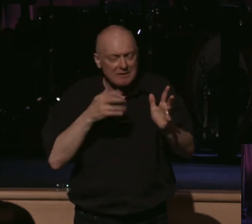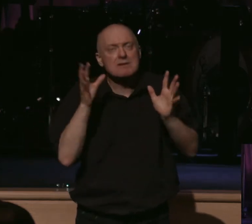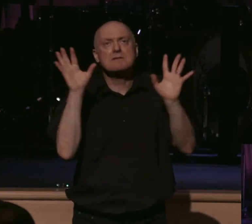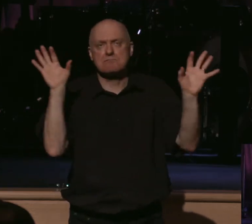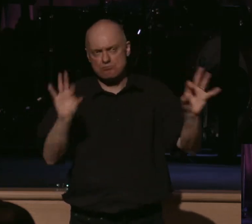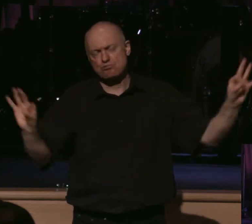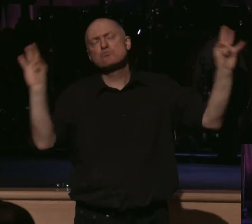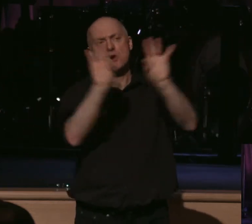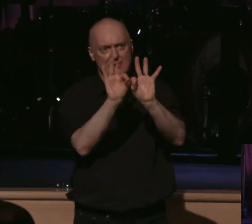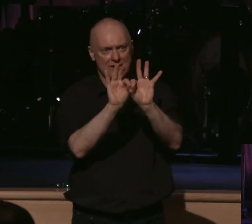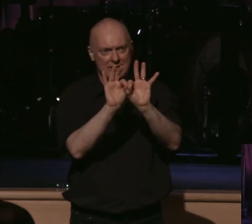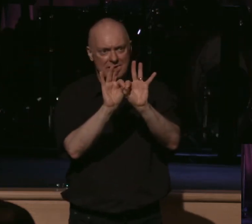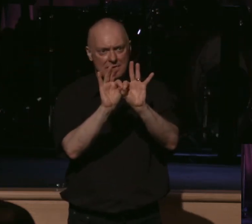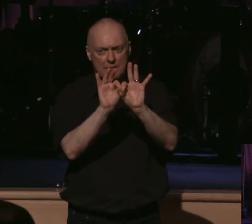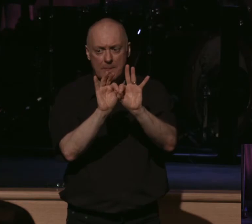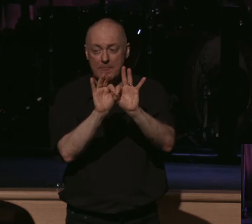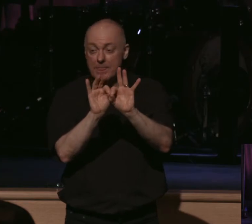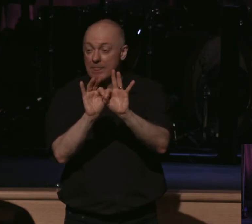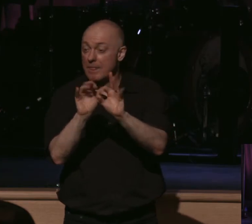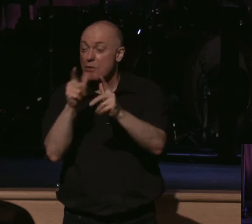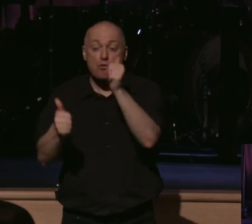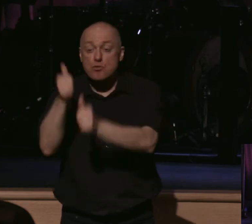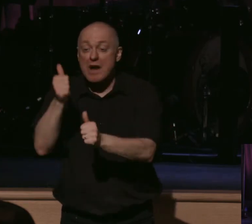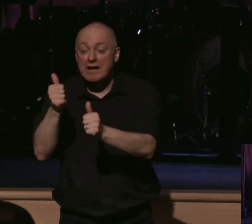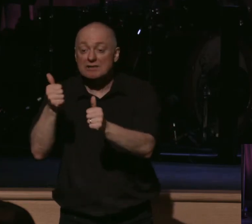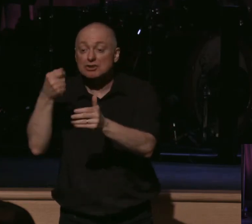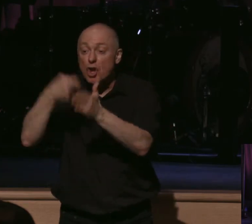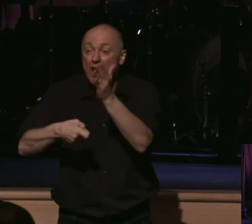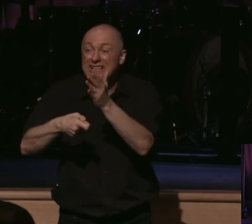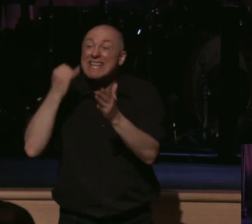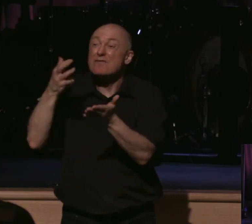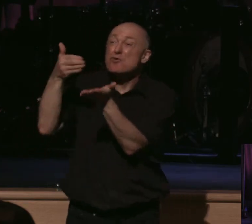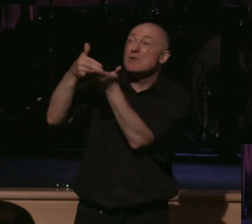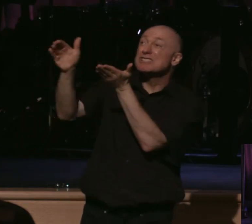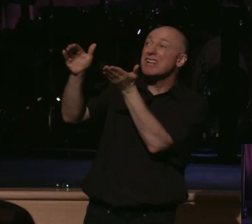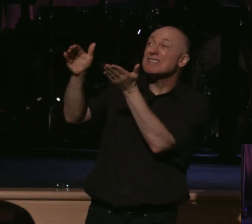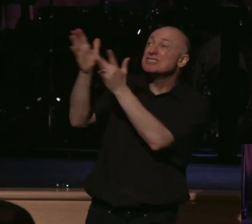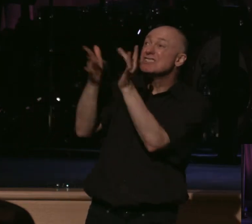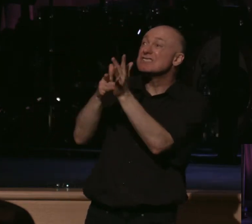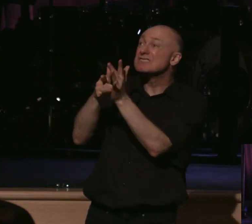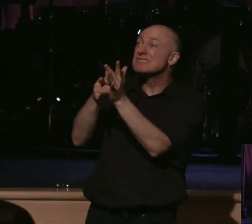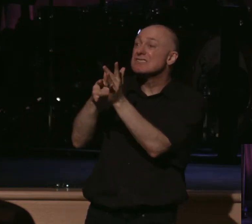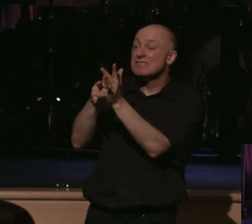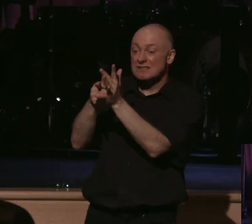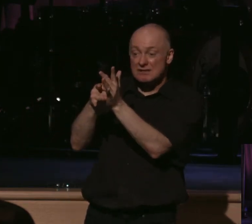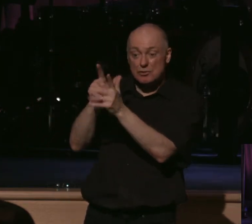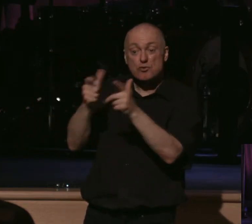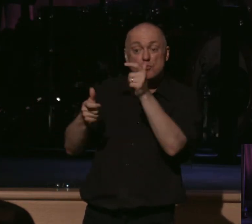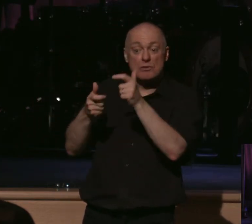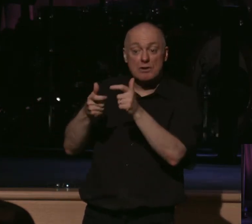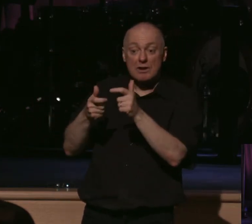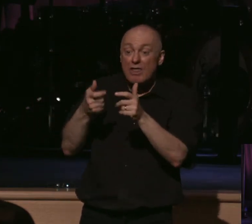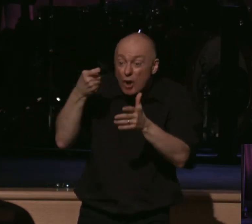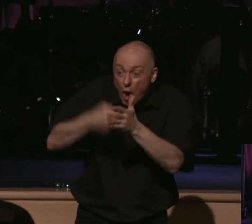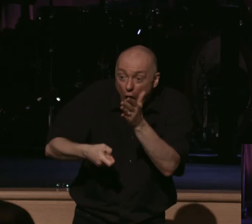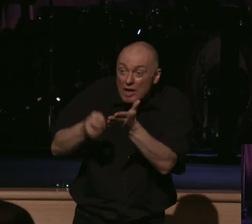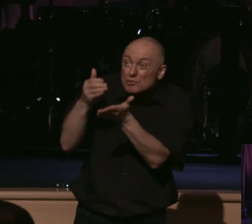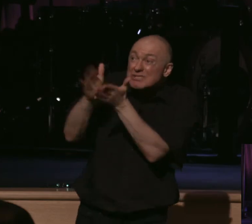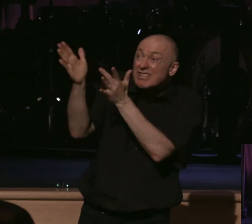is, the greater cost is rejecting Jesus Christ himself. Because the cost of rejecting Jesus Christ is